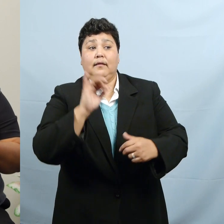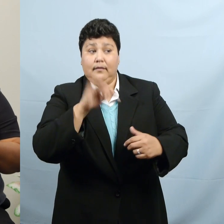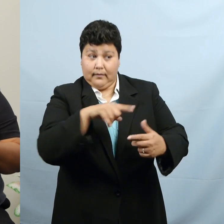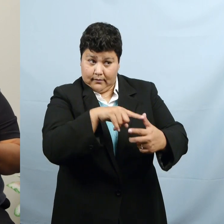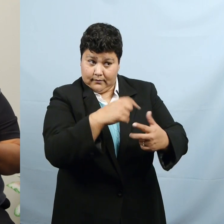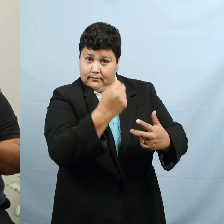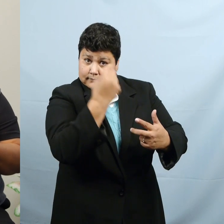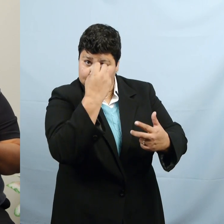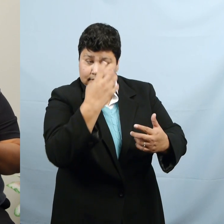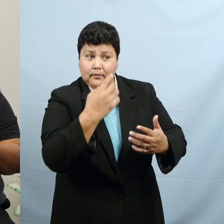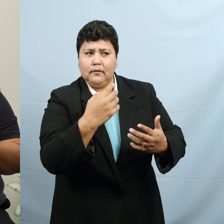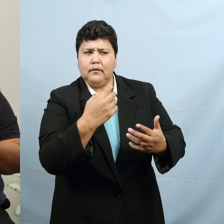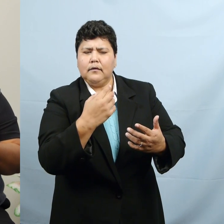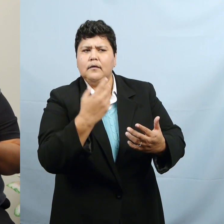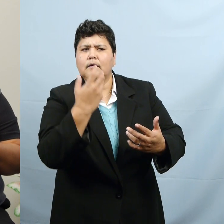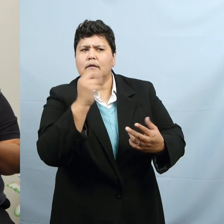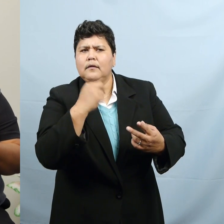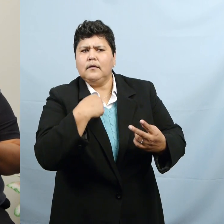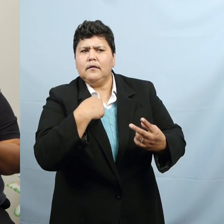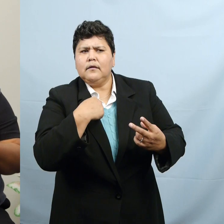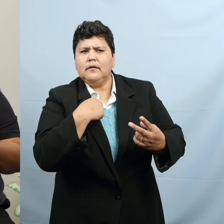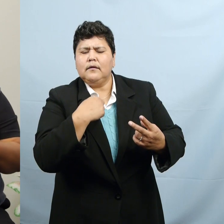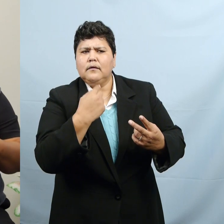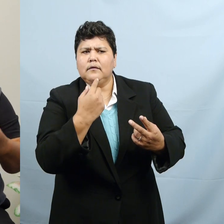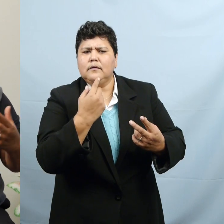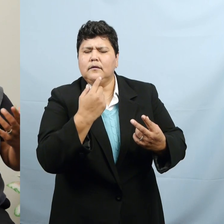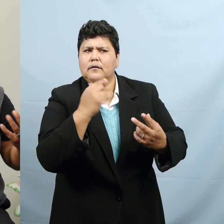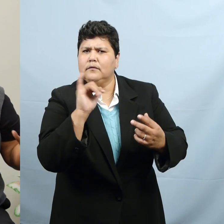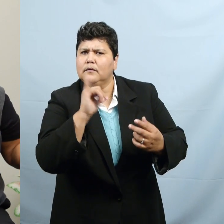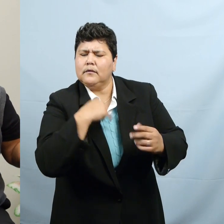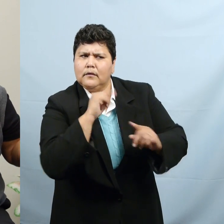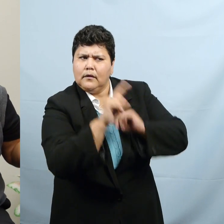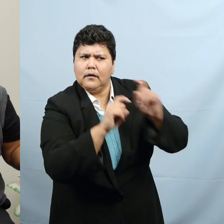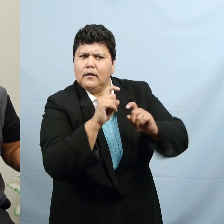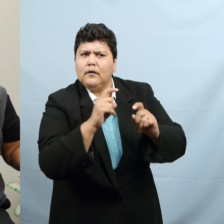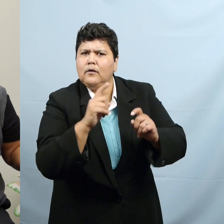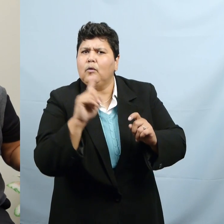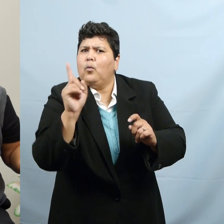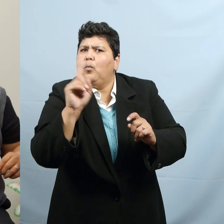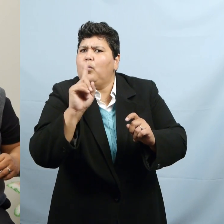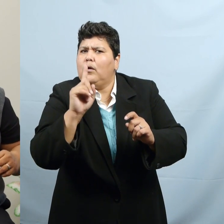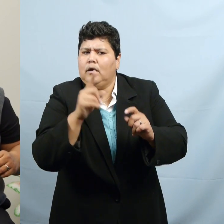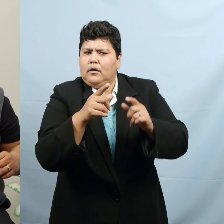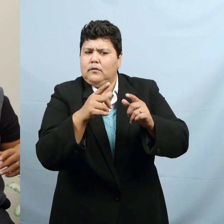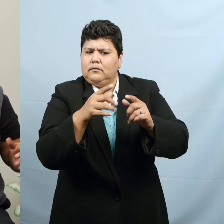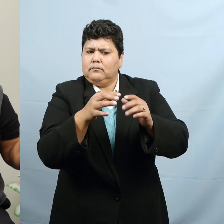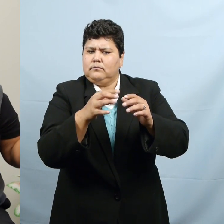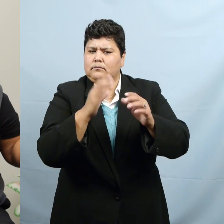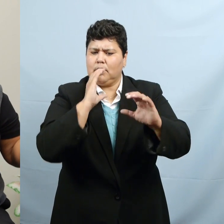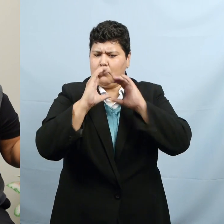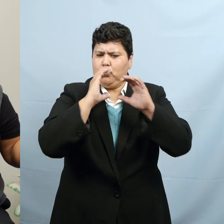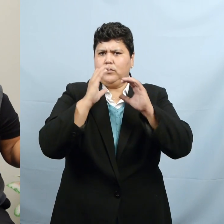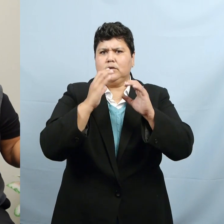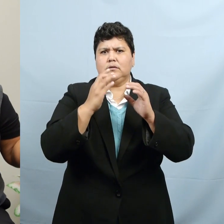tried to determine what was the mode of communication. And so there was going to be Spanish, mostly.